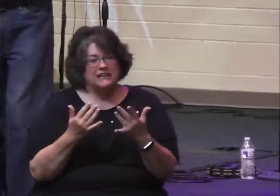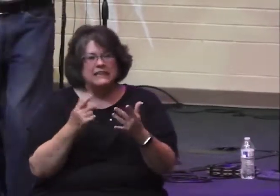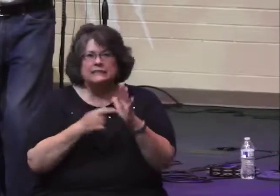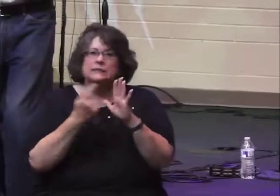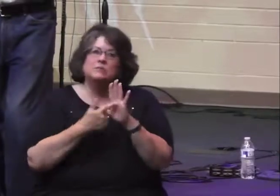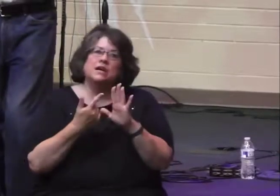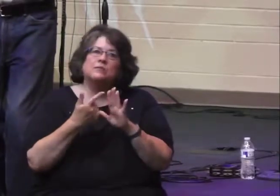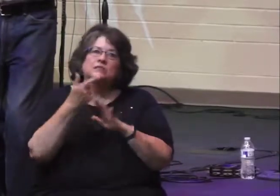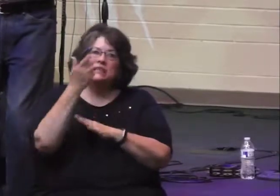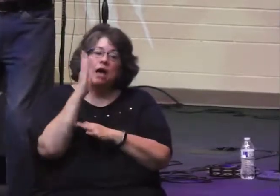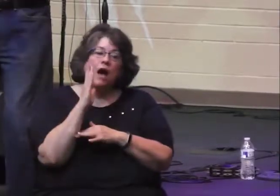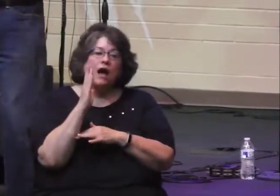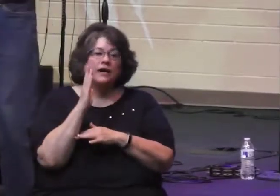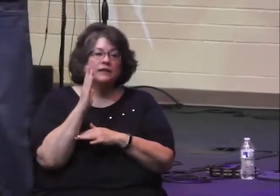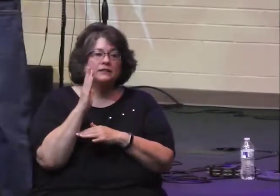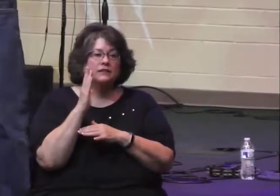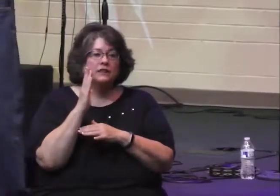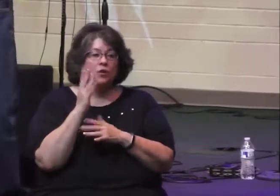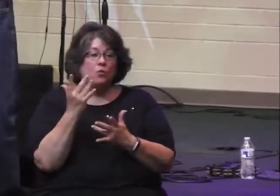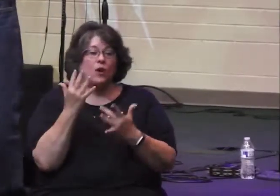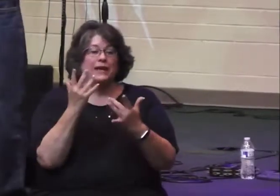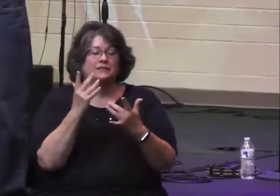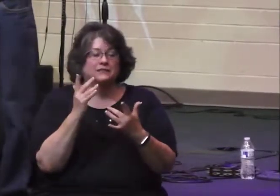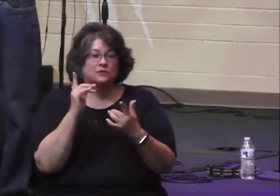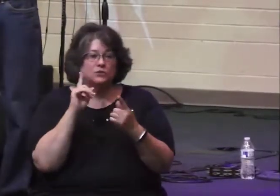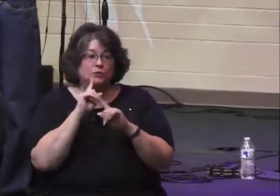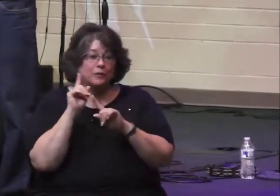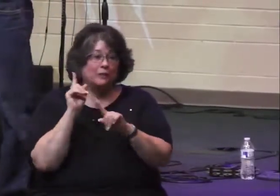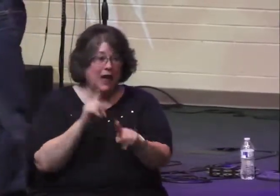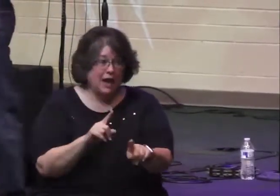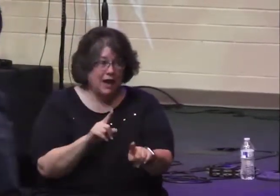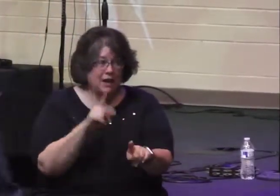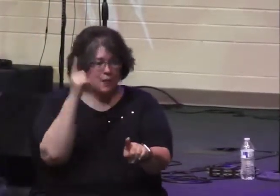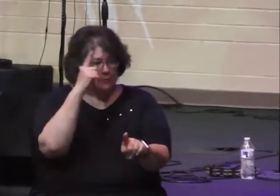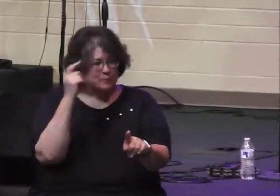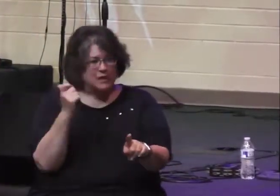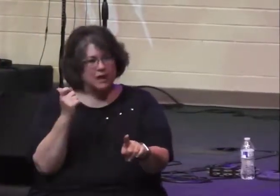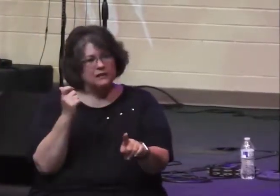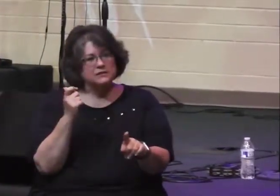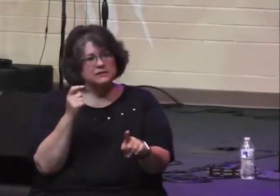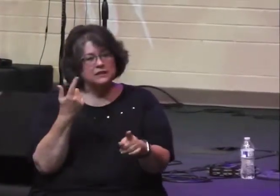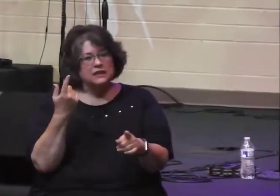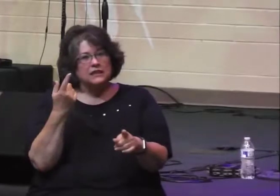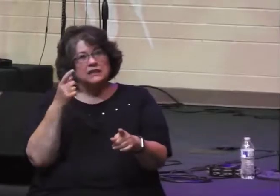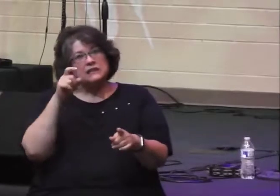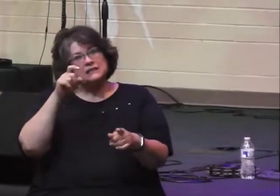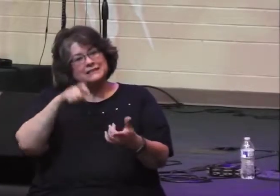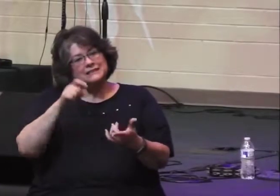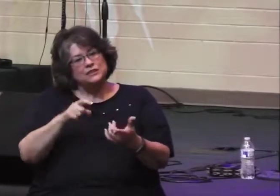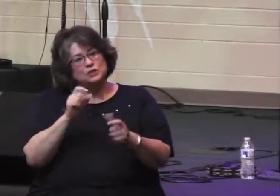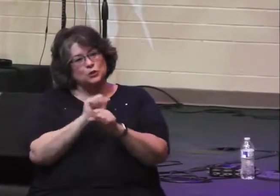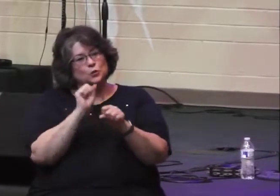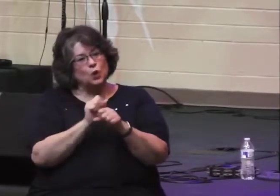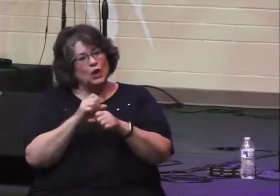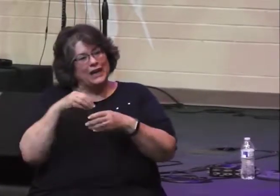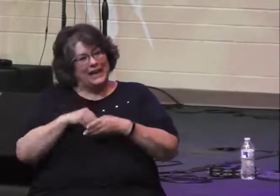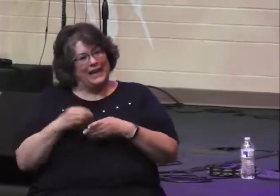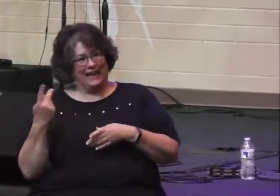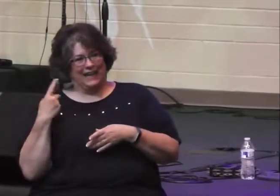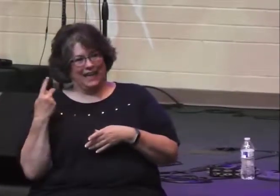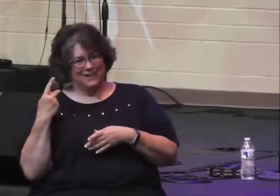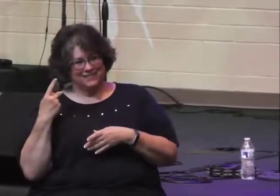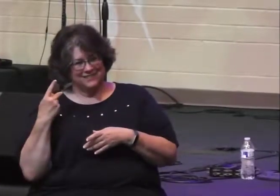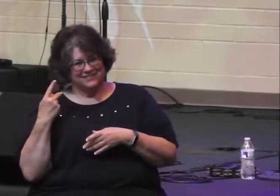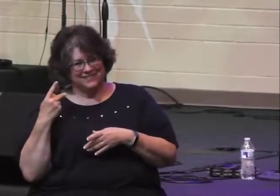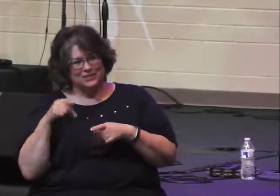Sometimes God waits because he needs to do things in us before he can bring us the answer that he wants, that we really